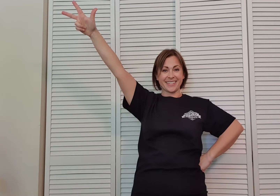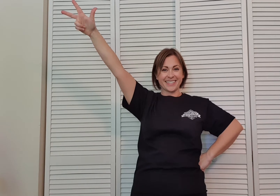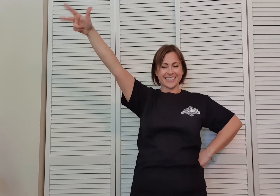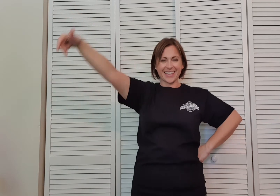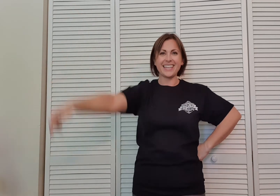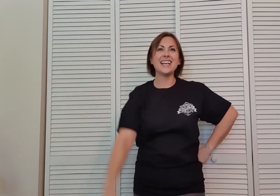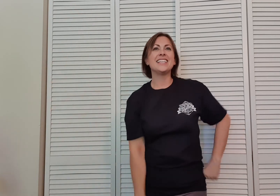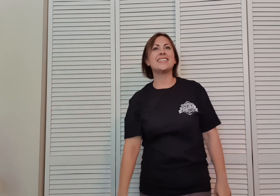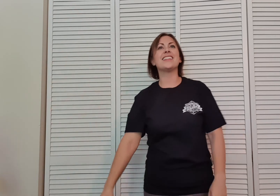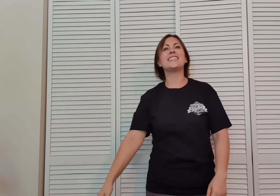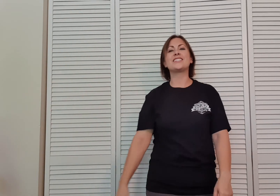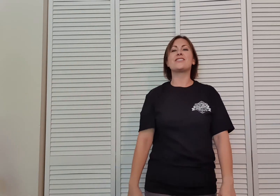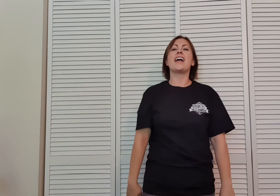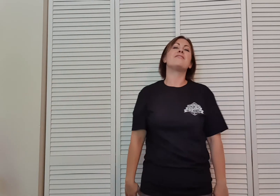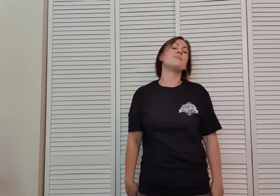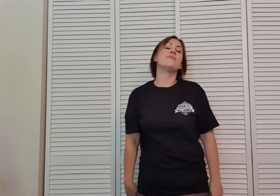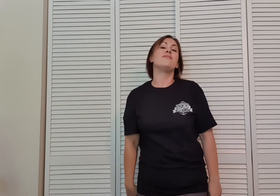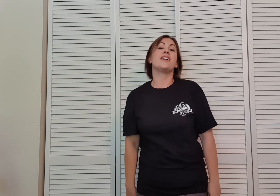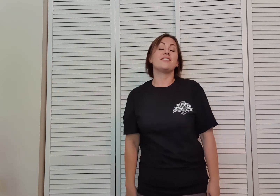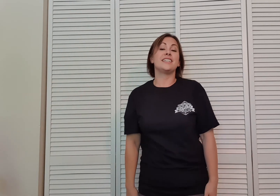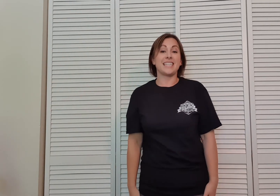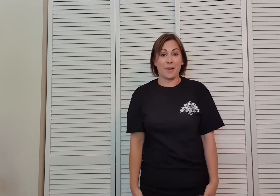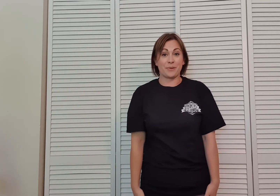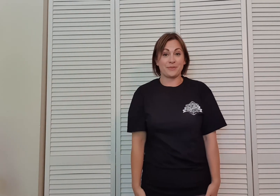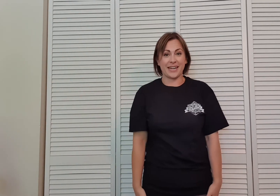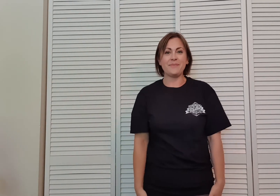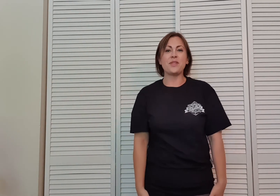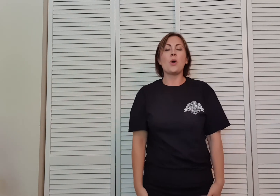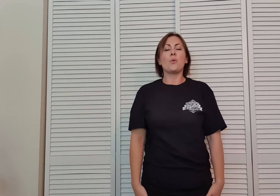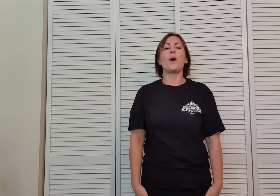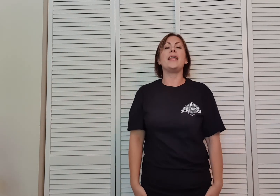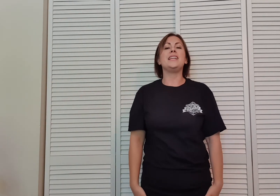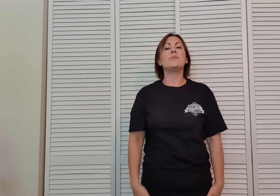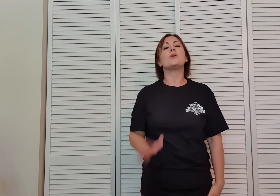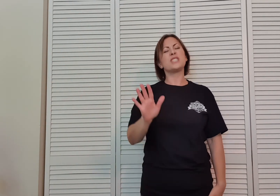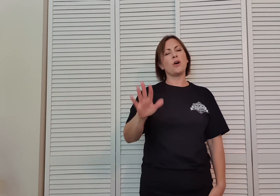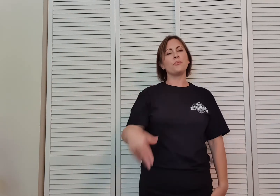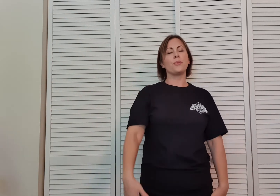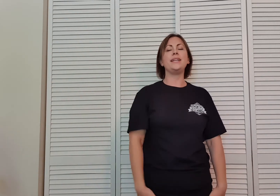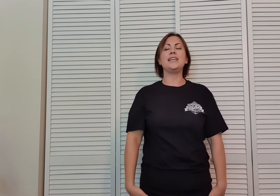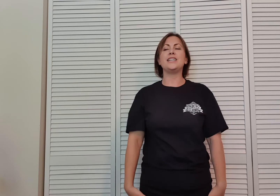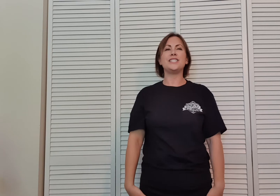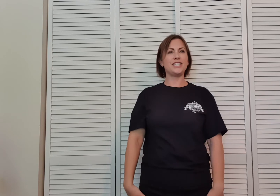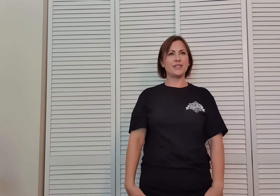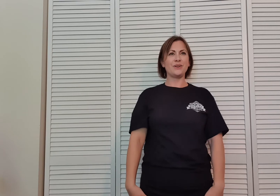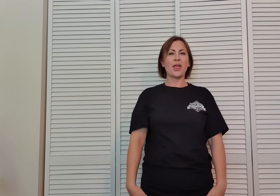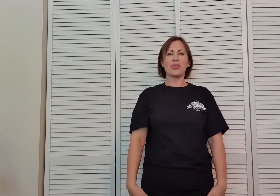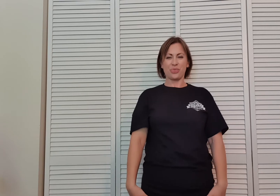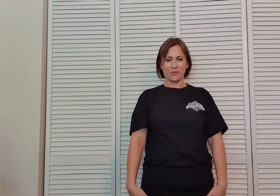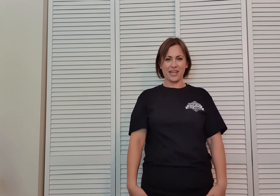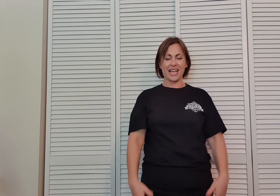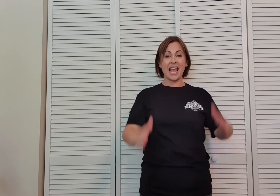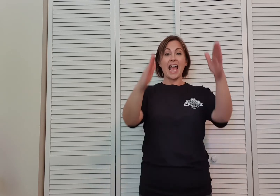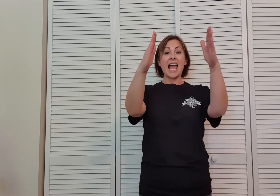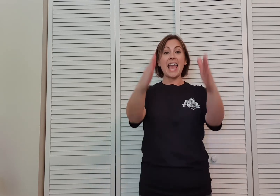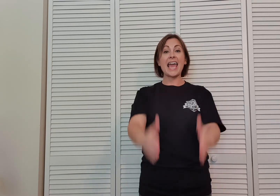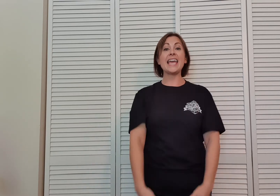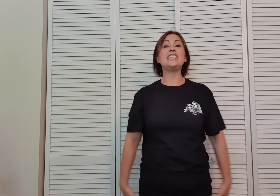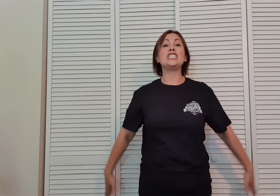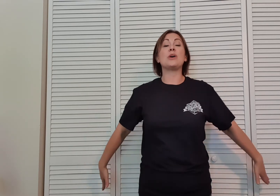Okay. So let's try it from the very top. Ready? One. We'll go slow. One, two, three. H double